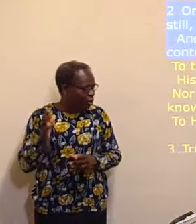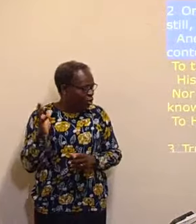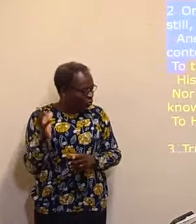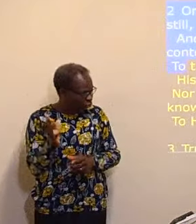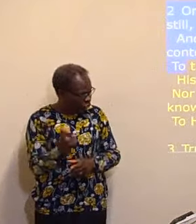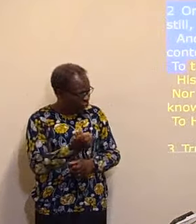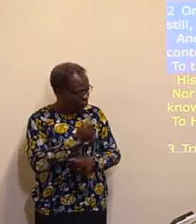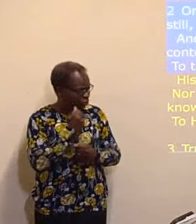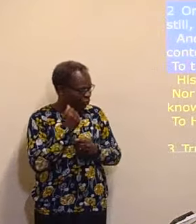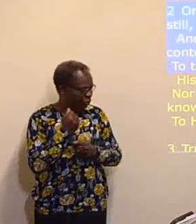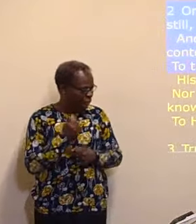Amen.